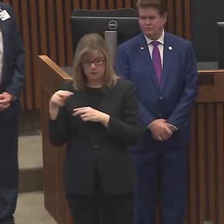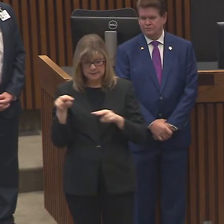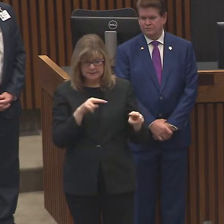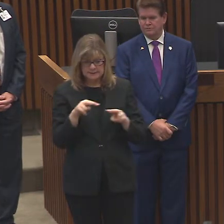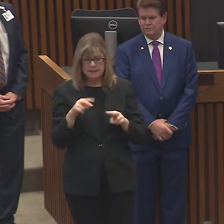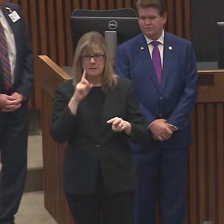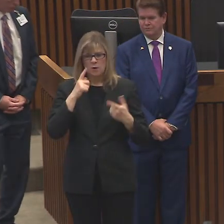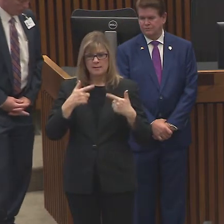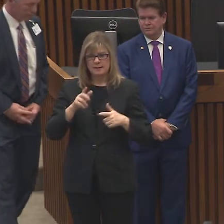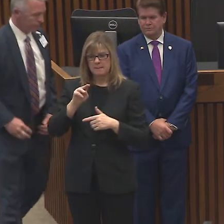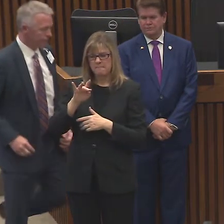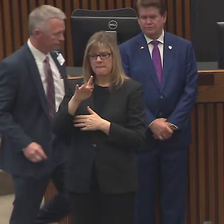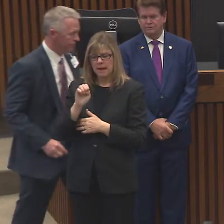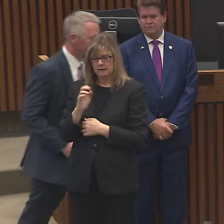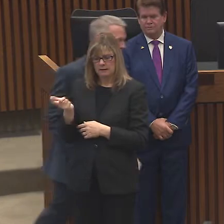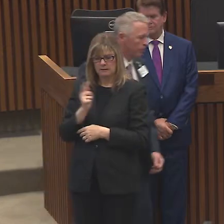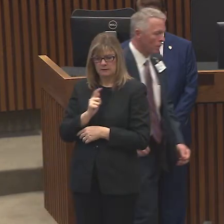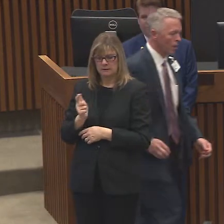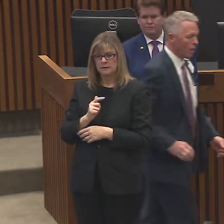and them address that also.